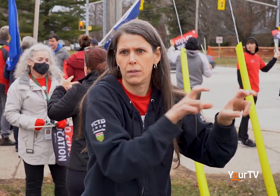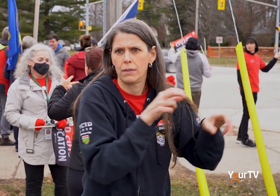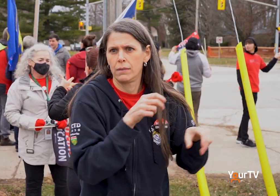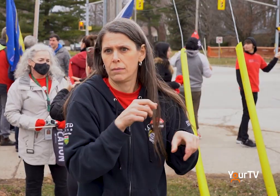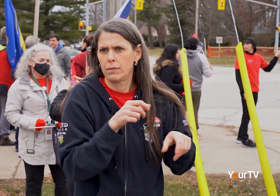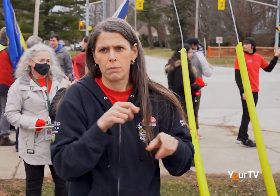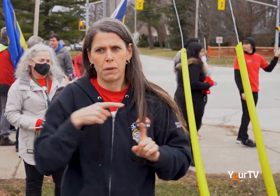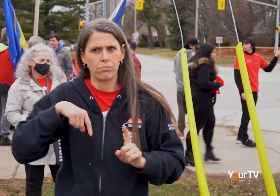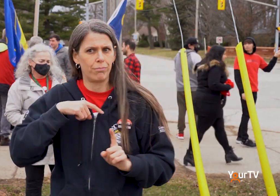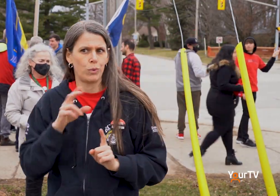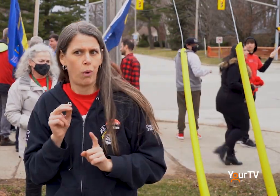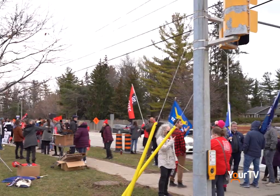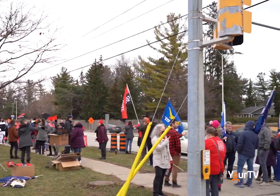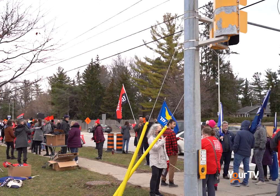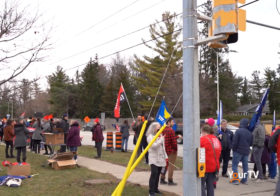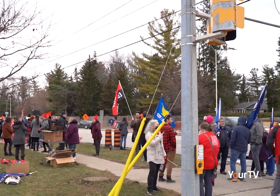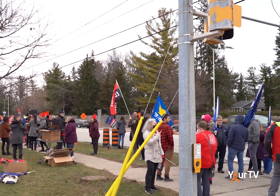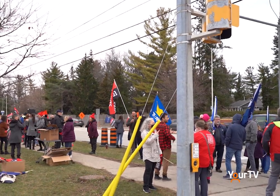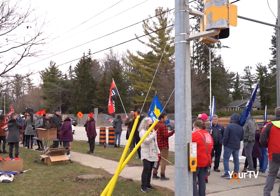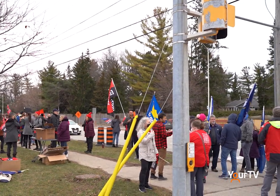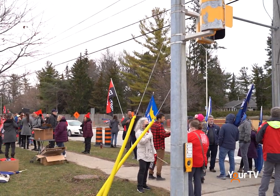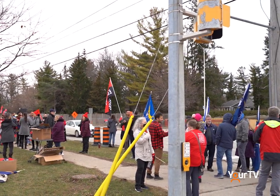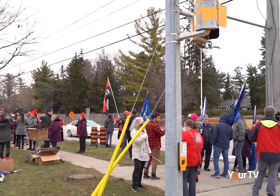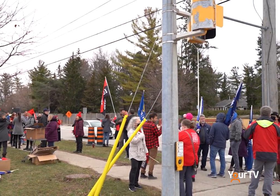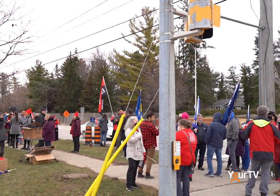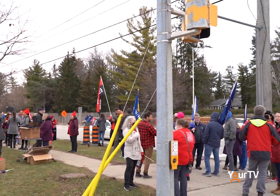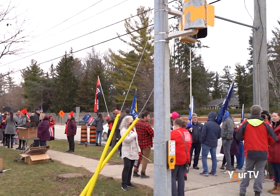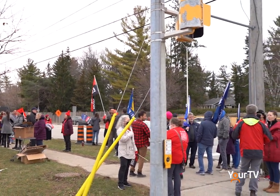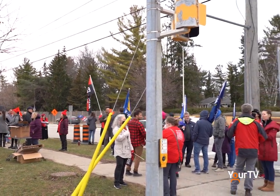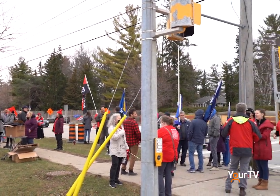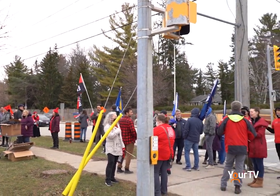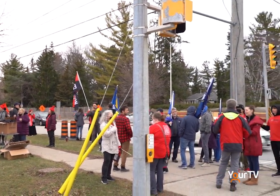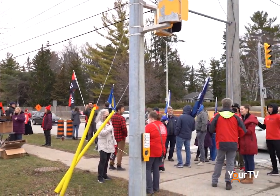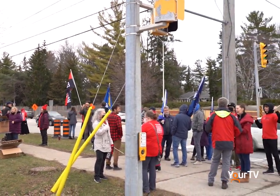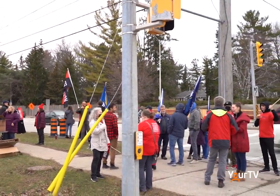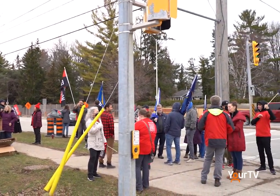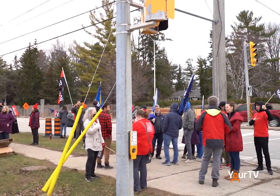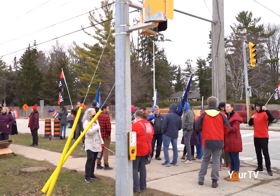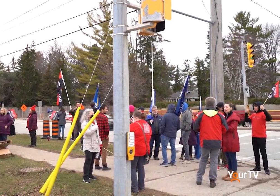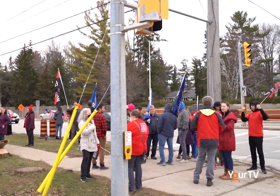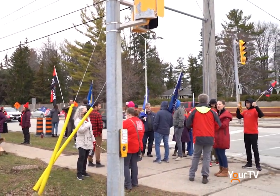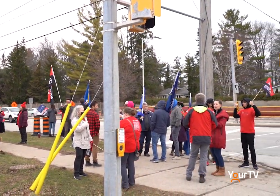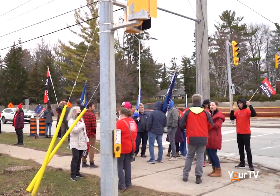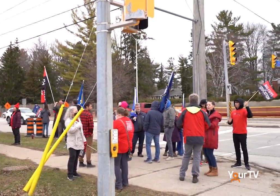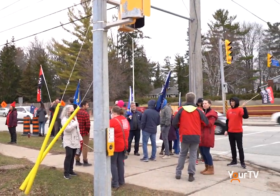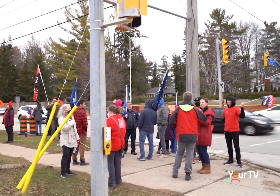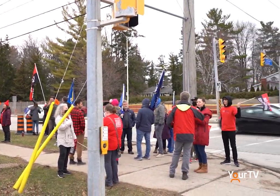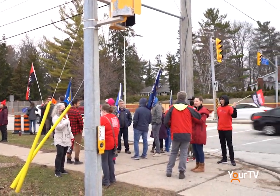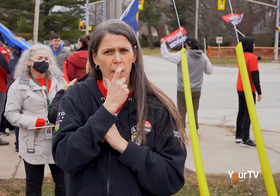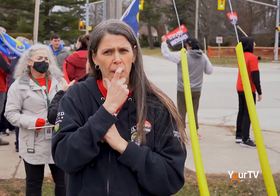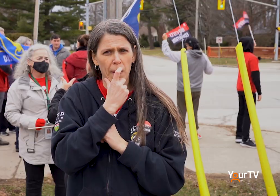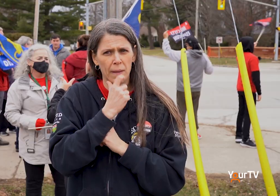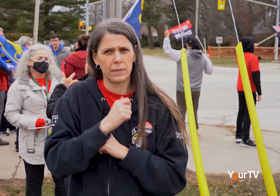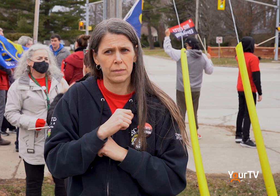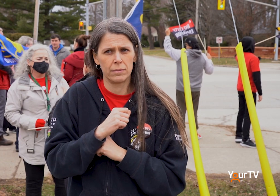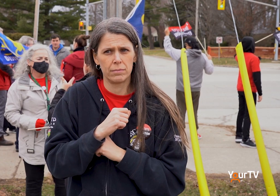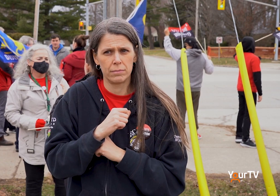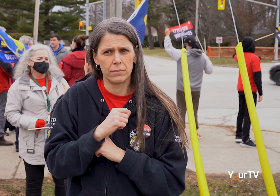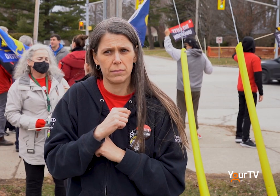at the rally as well. She says one of the major issues the school is facing centers around staffing. Here in this school, you know,